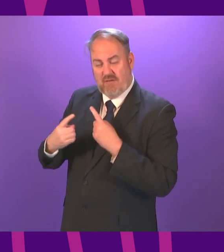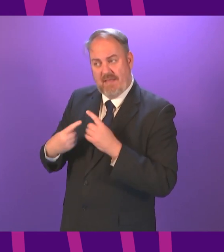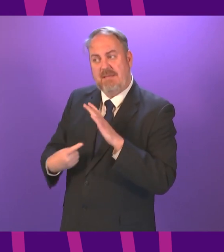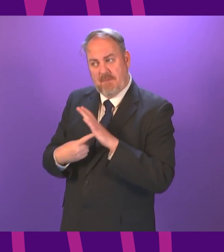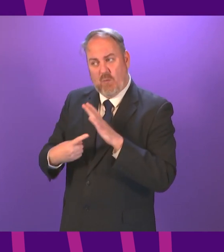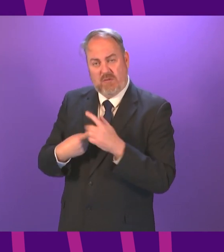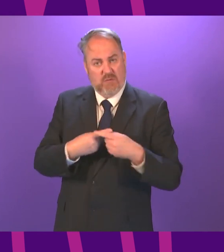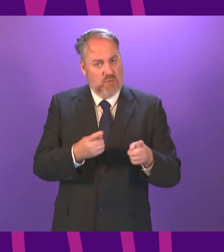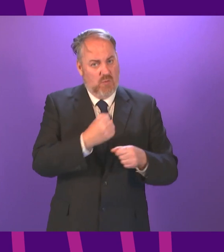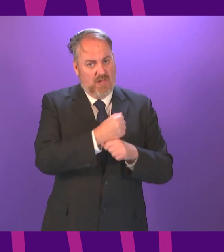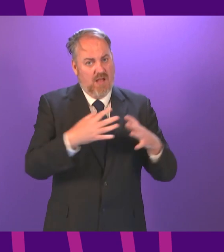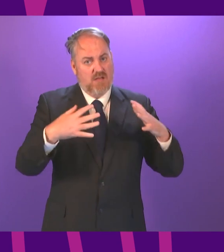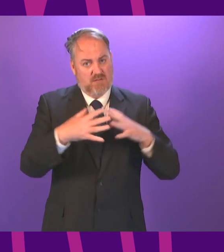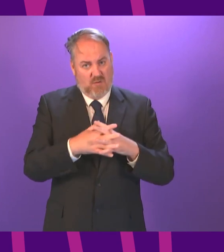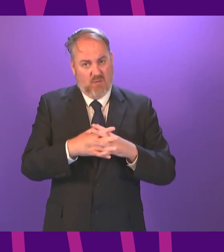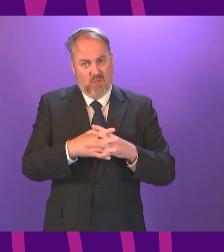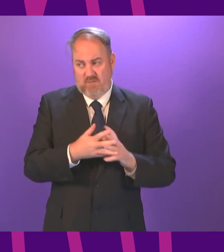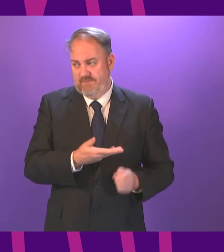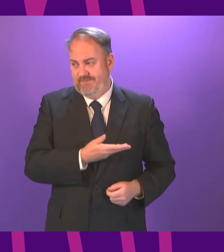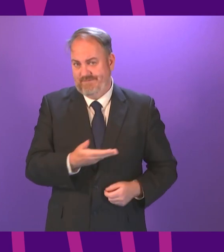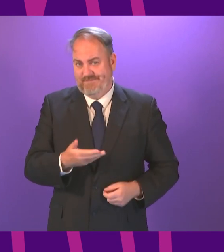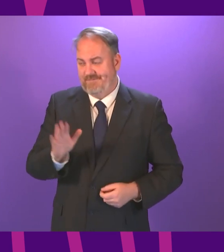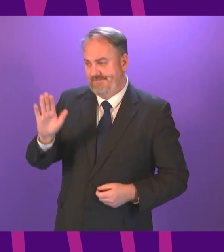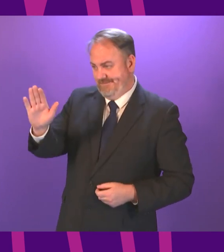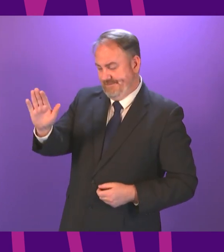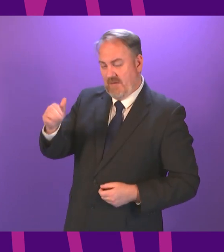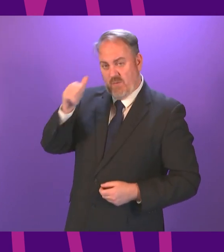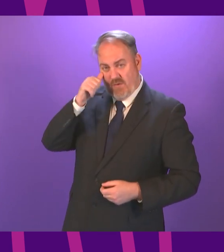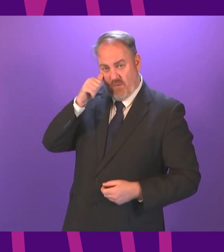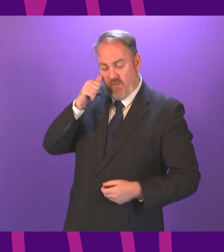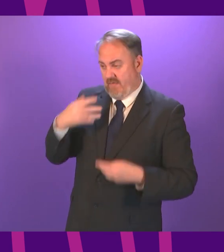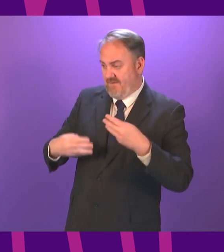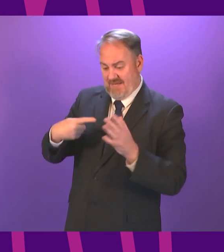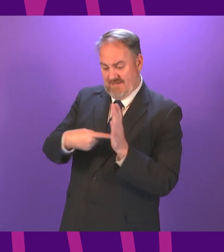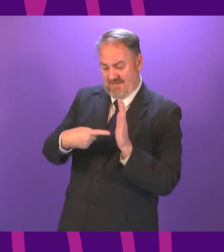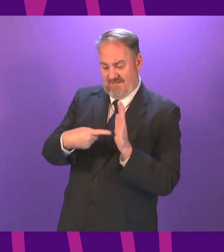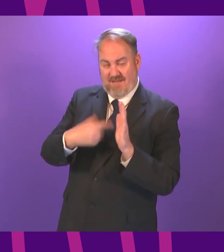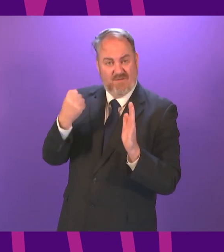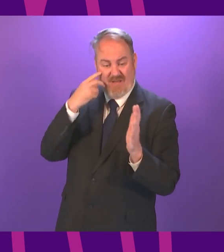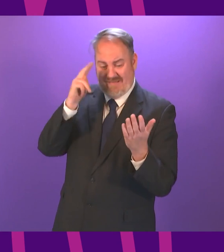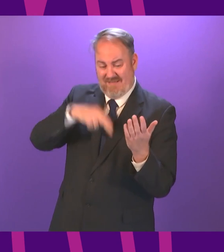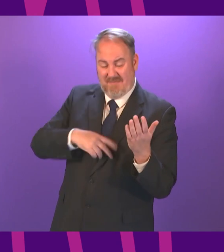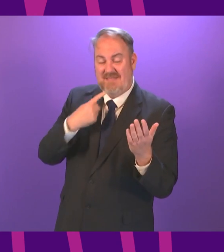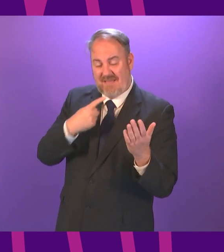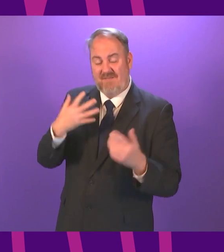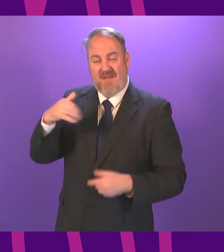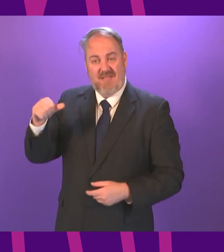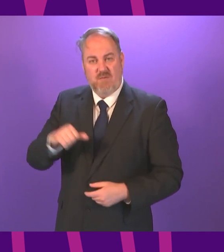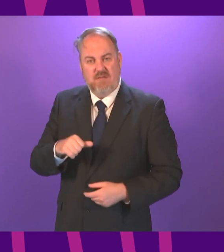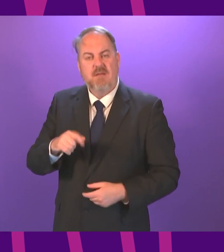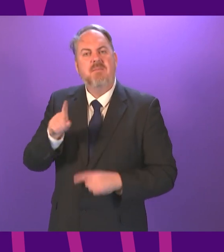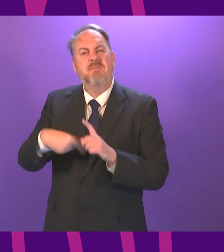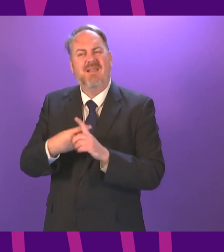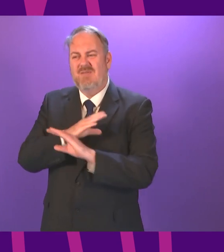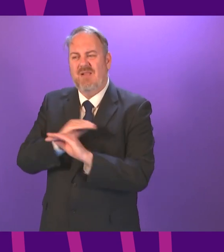upset about this. The second part, the second part, it's not wrong, it's true, 5,000, the figures are there published today. The second point is around the vaccine.